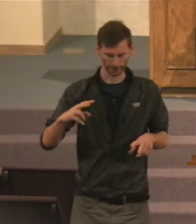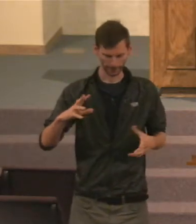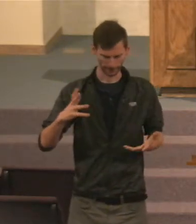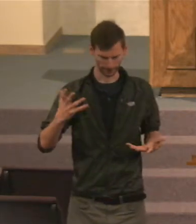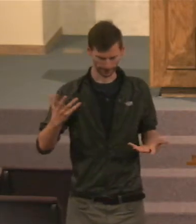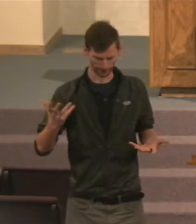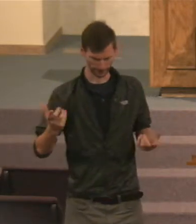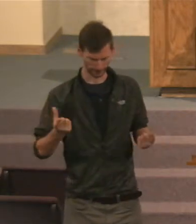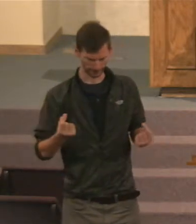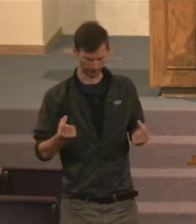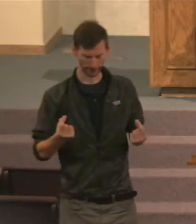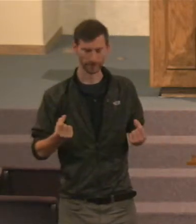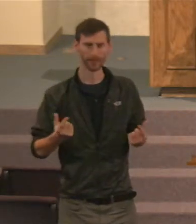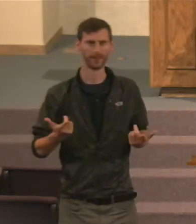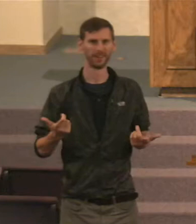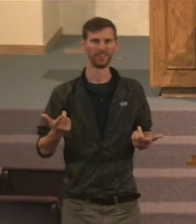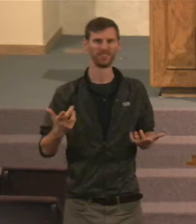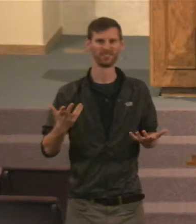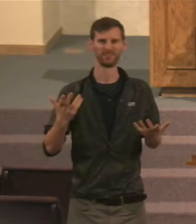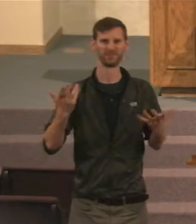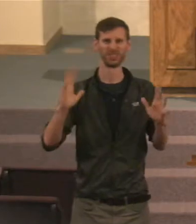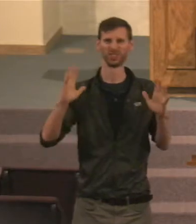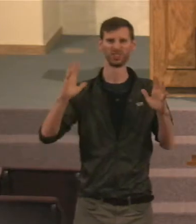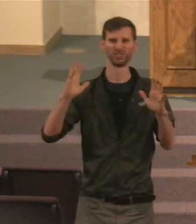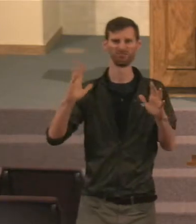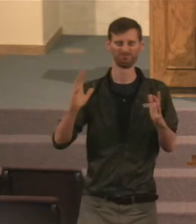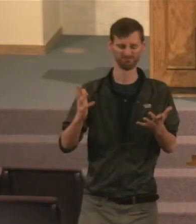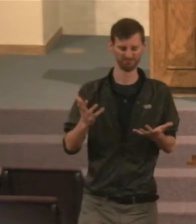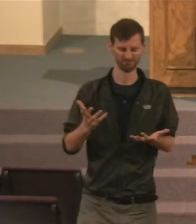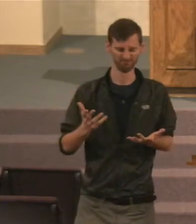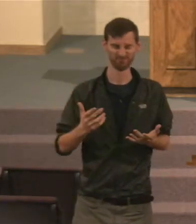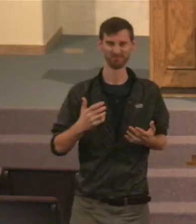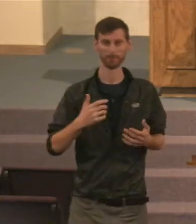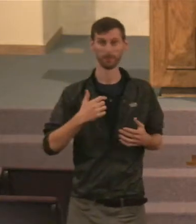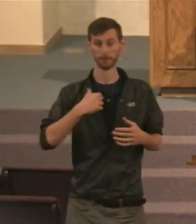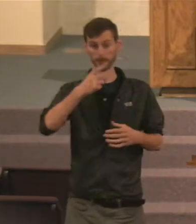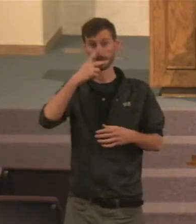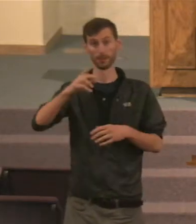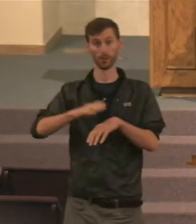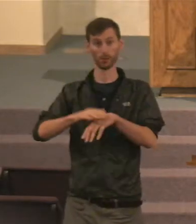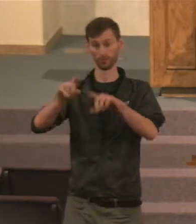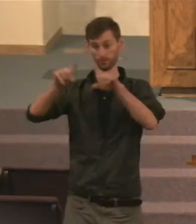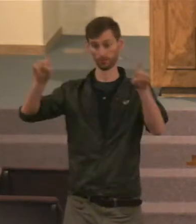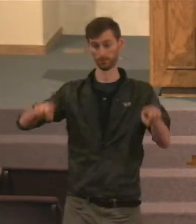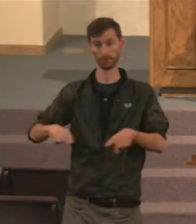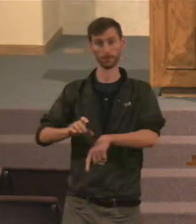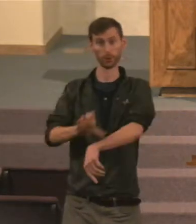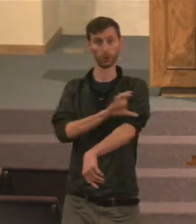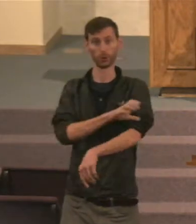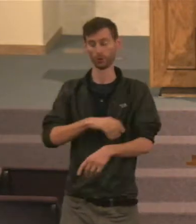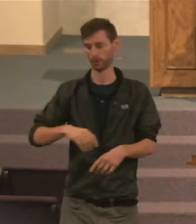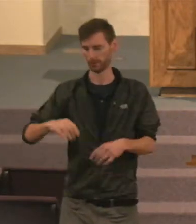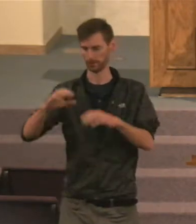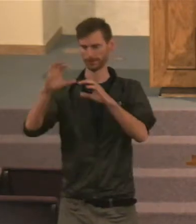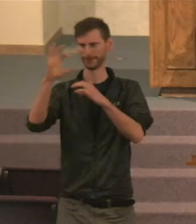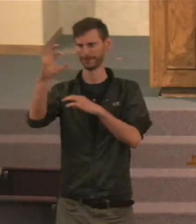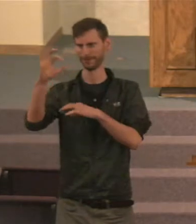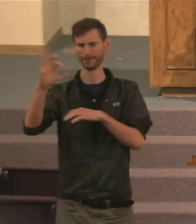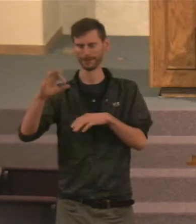and there was just a picture of the printer on the screen there and lines going every which way.